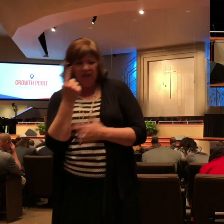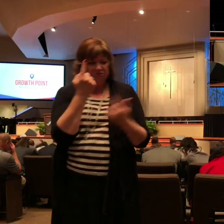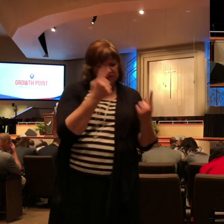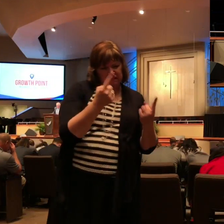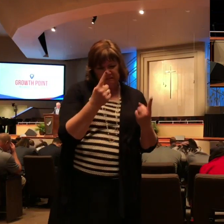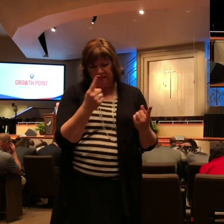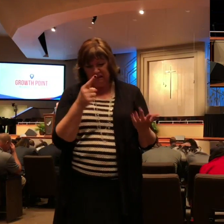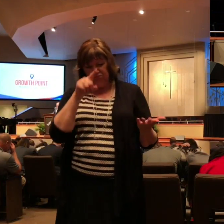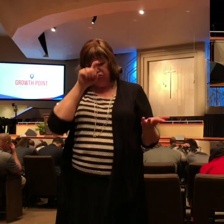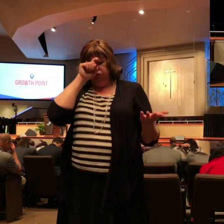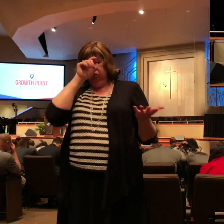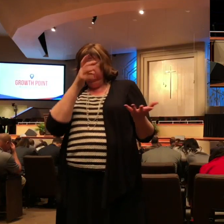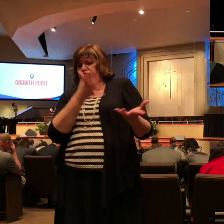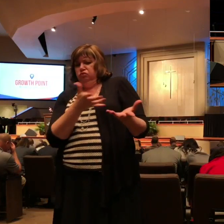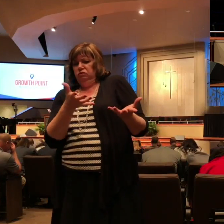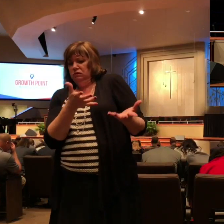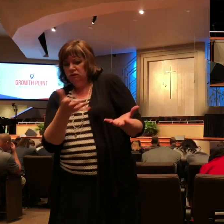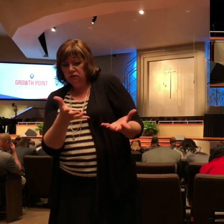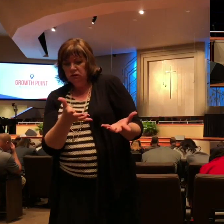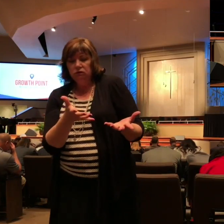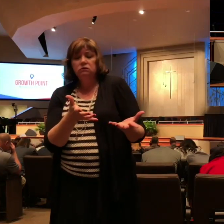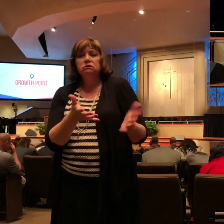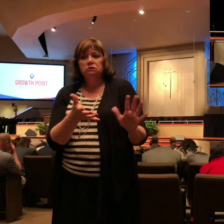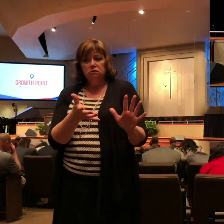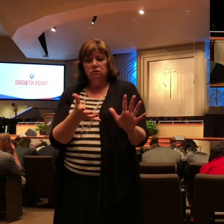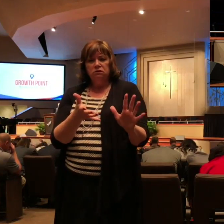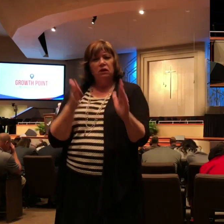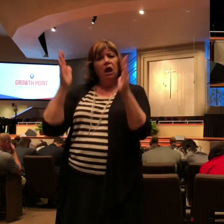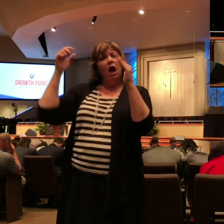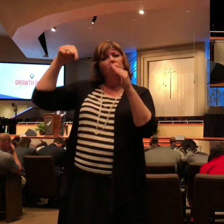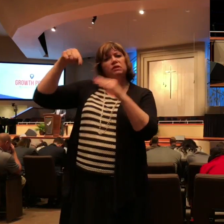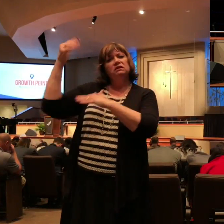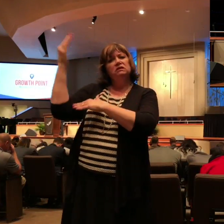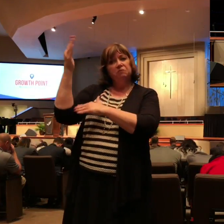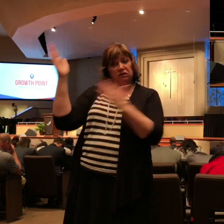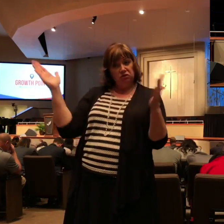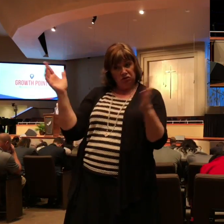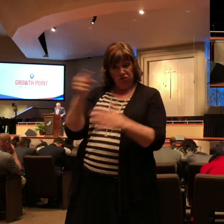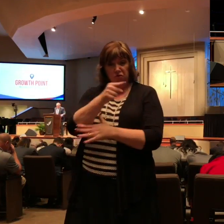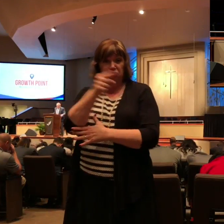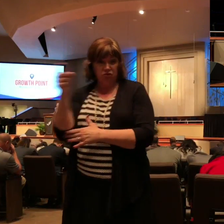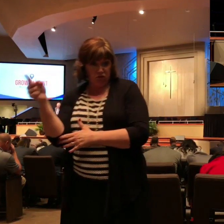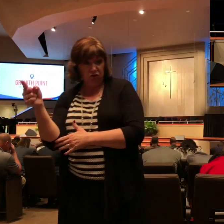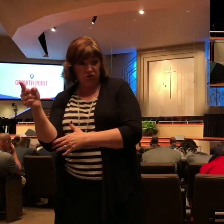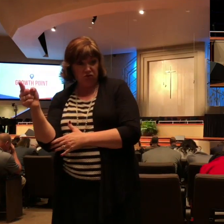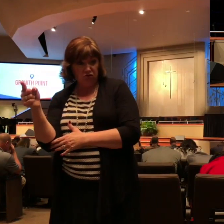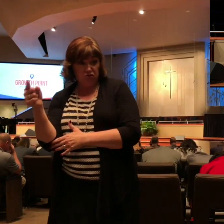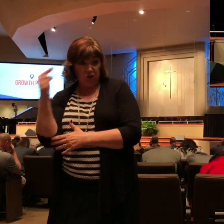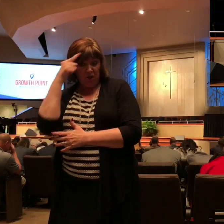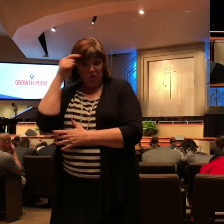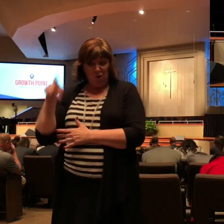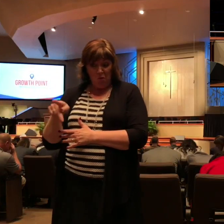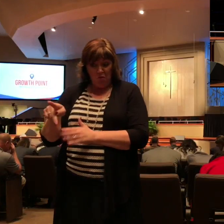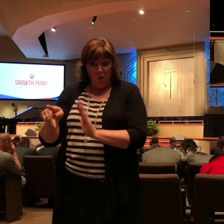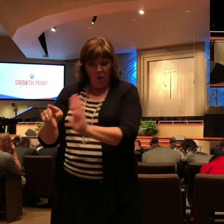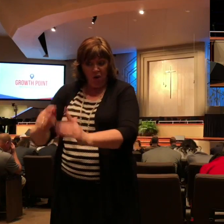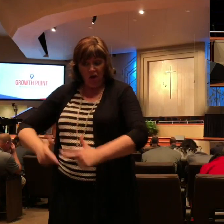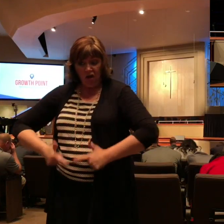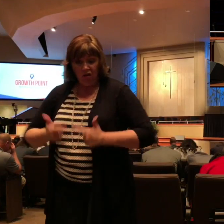have chosen but I've been encouraged tonight by the life of Paul and I want that clarity I